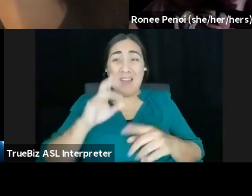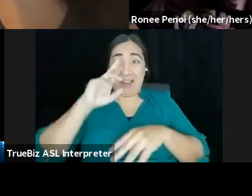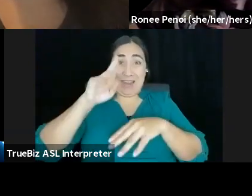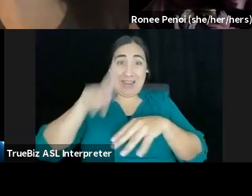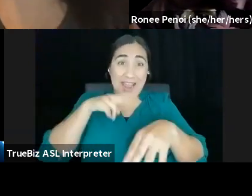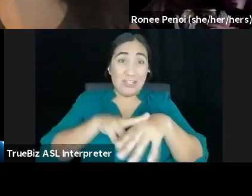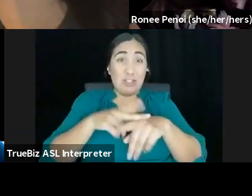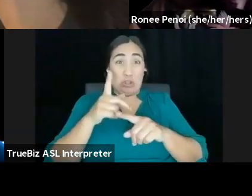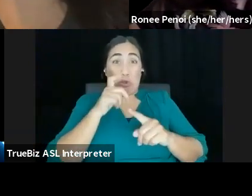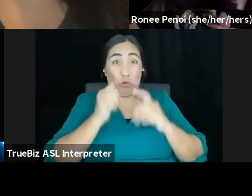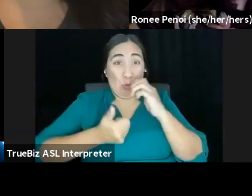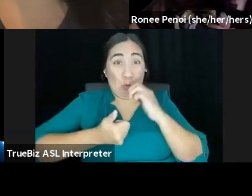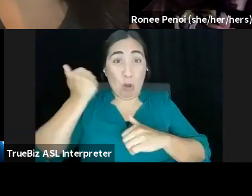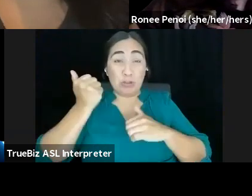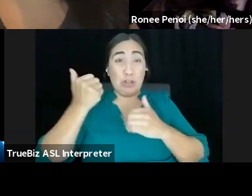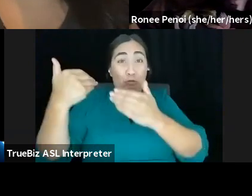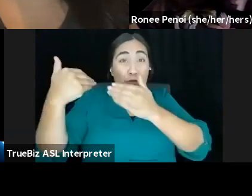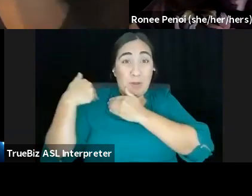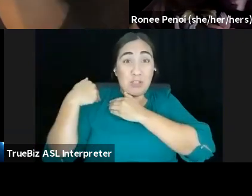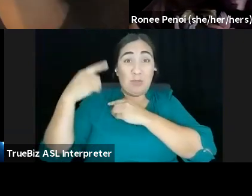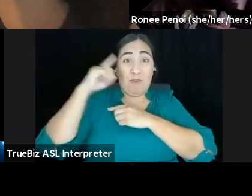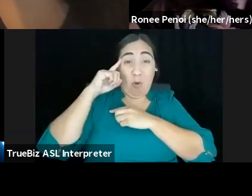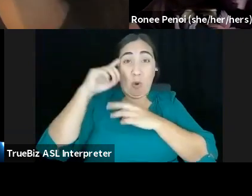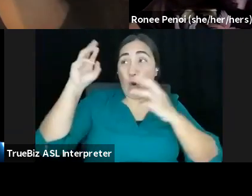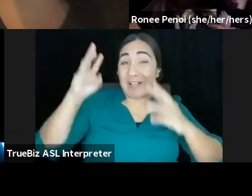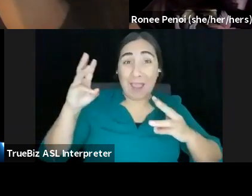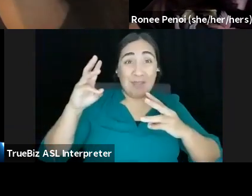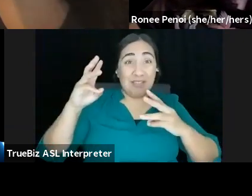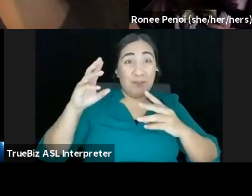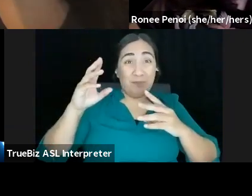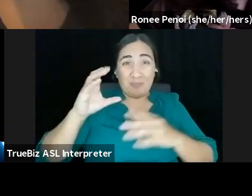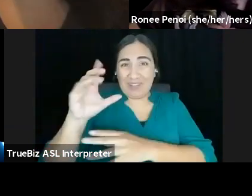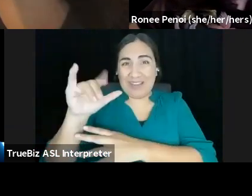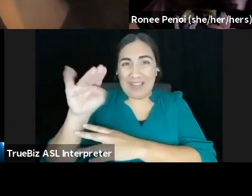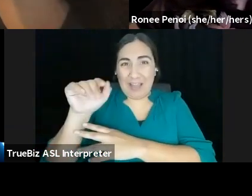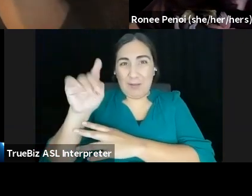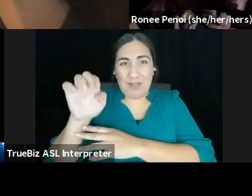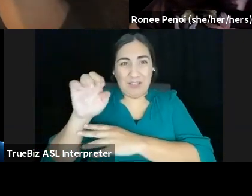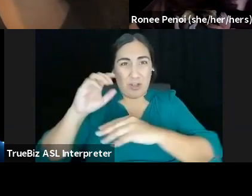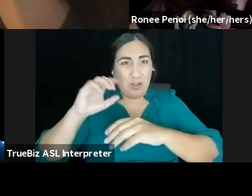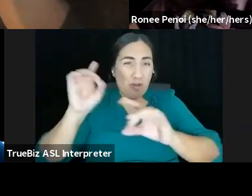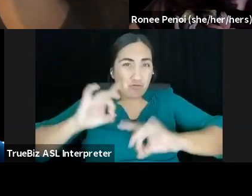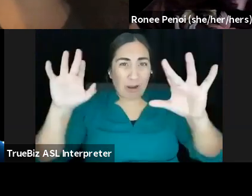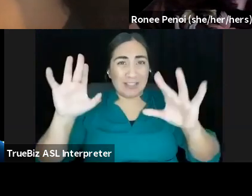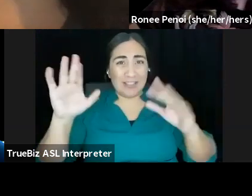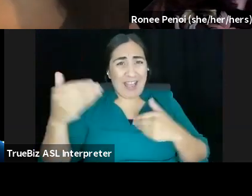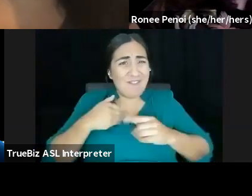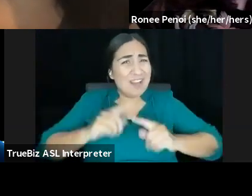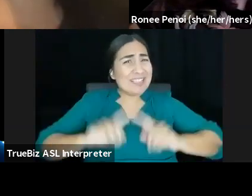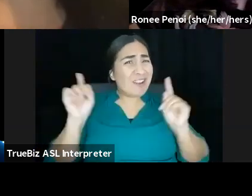for the climate crisis have a different responsibility to stopping it and to, um, to regenerating